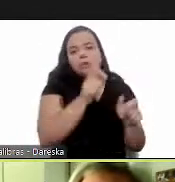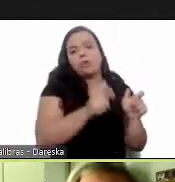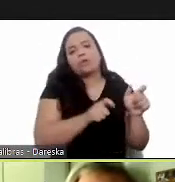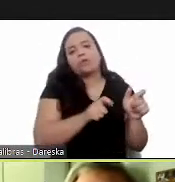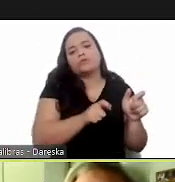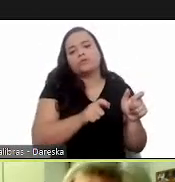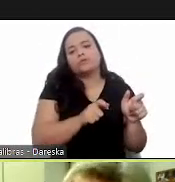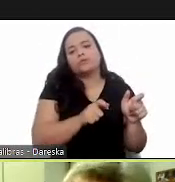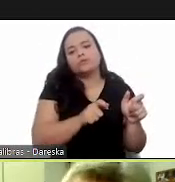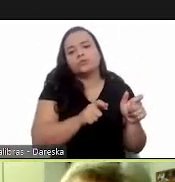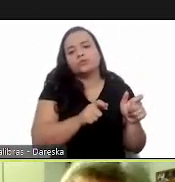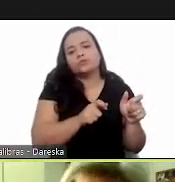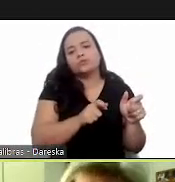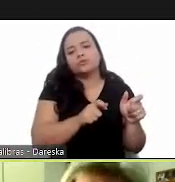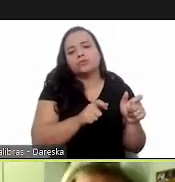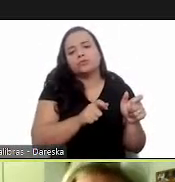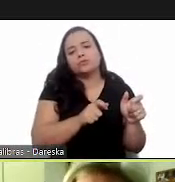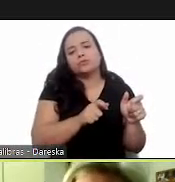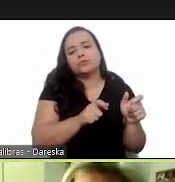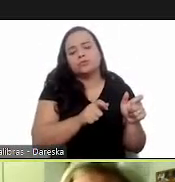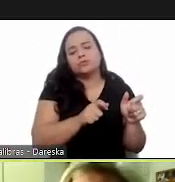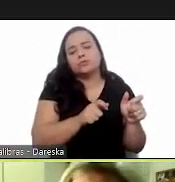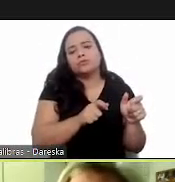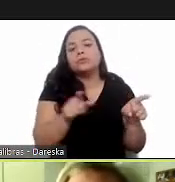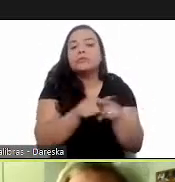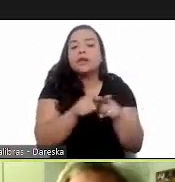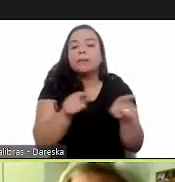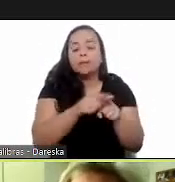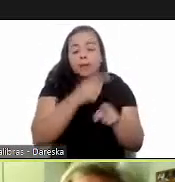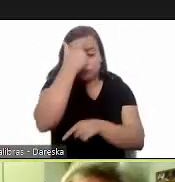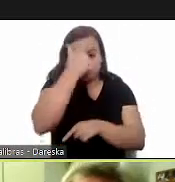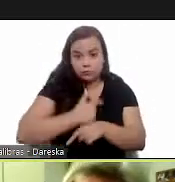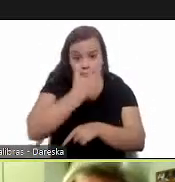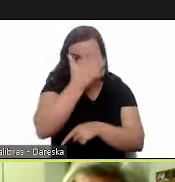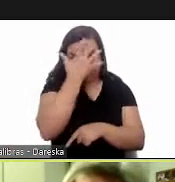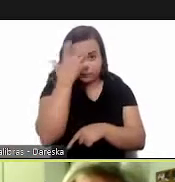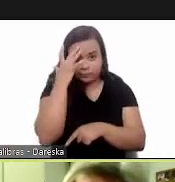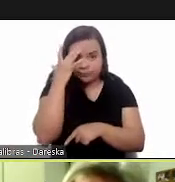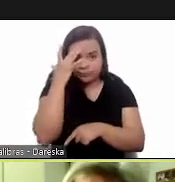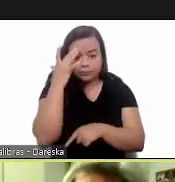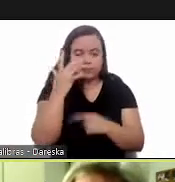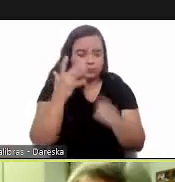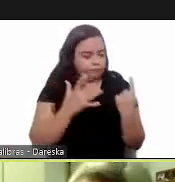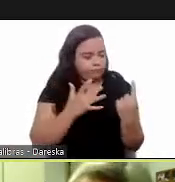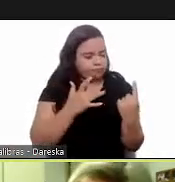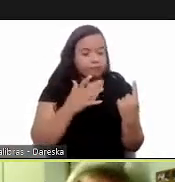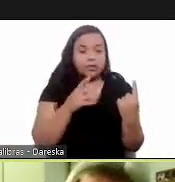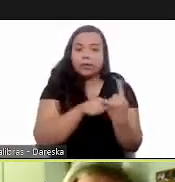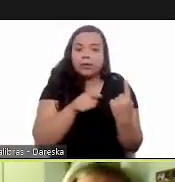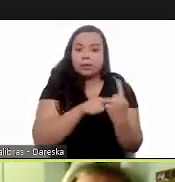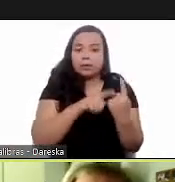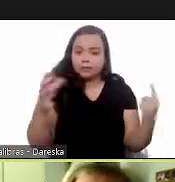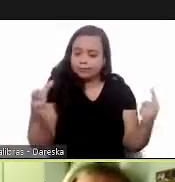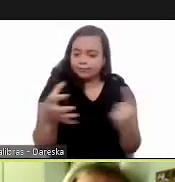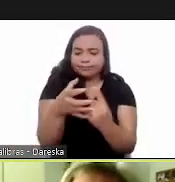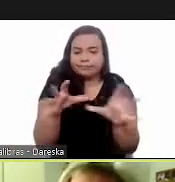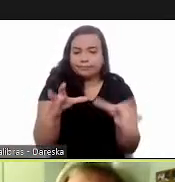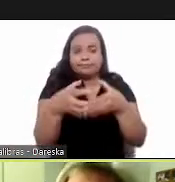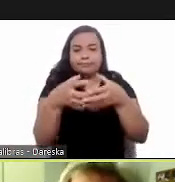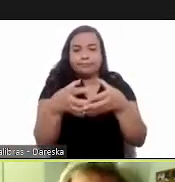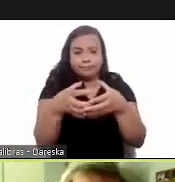the persons as individuals as as individuals as collective bodies